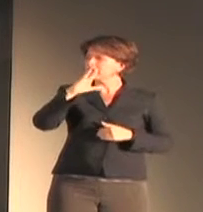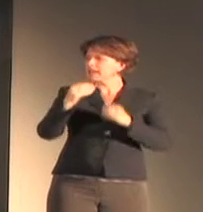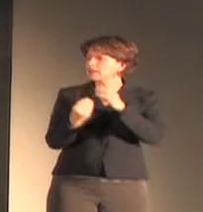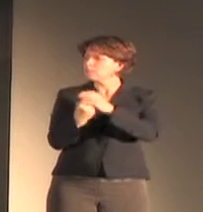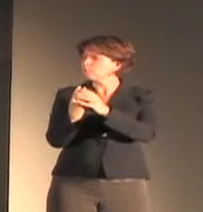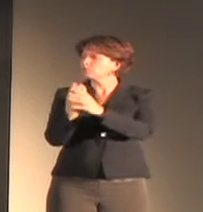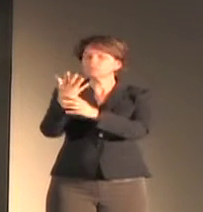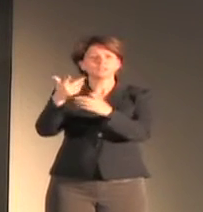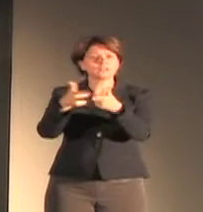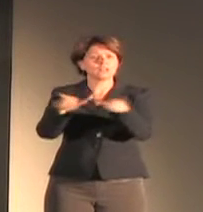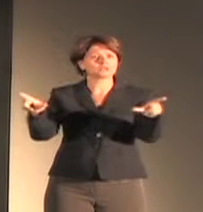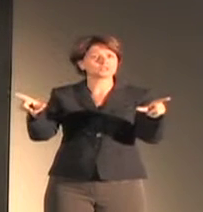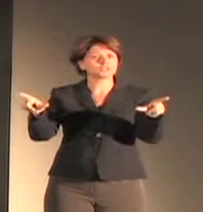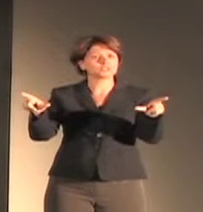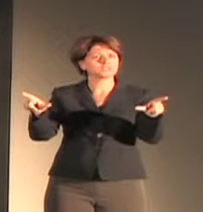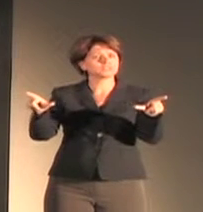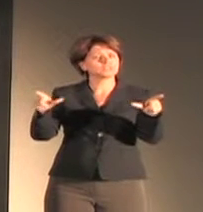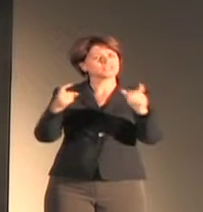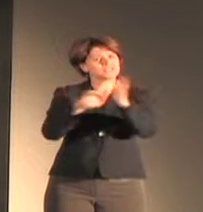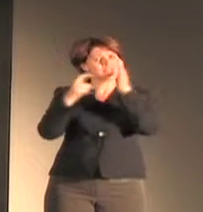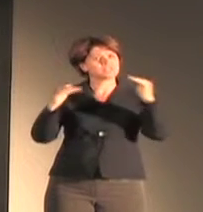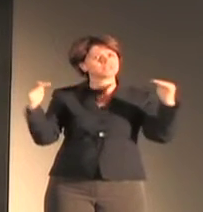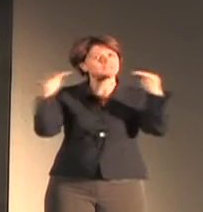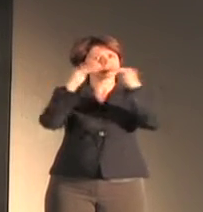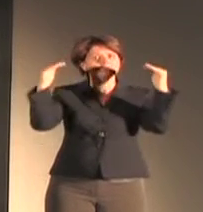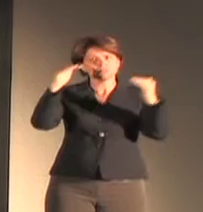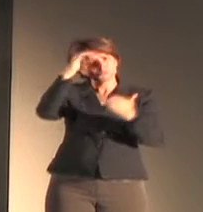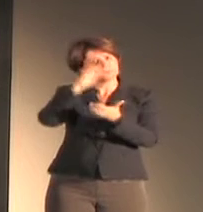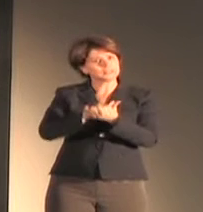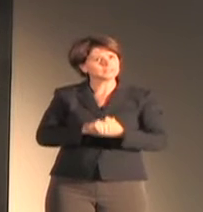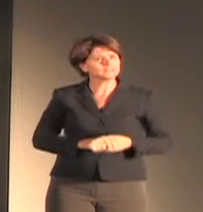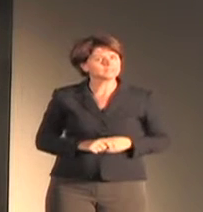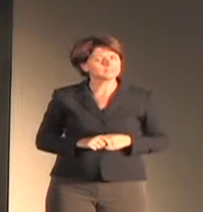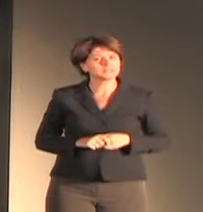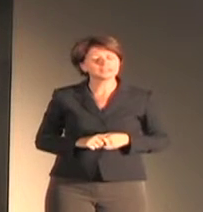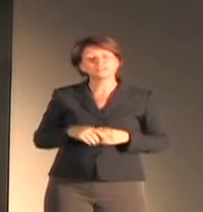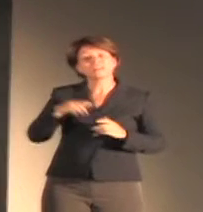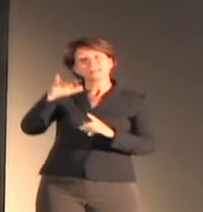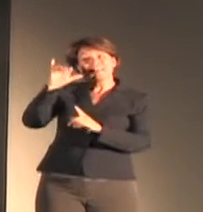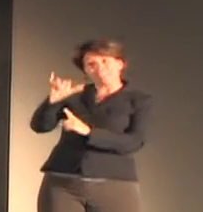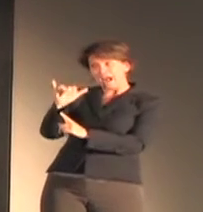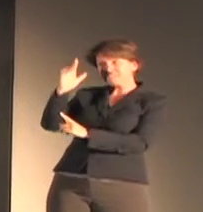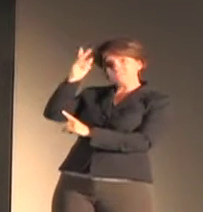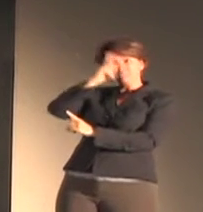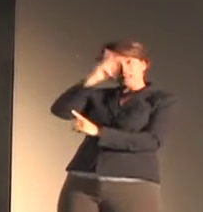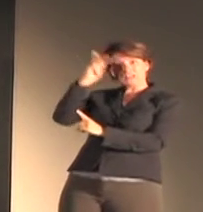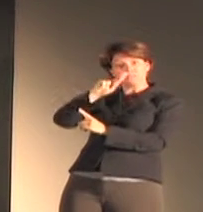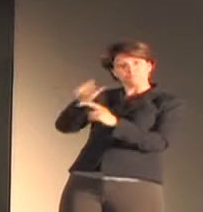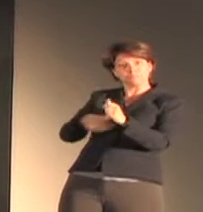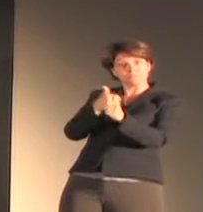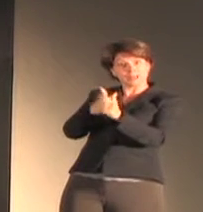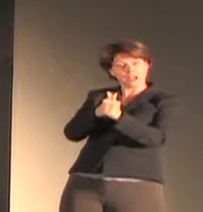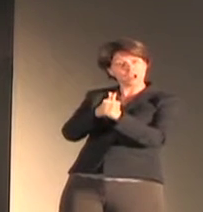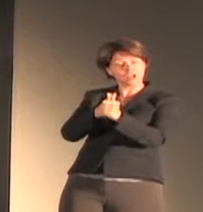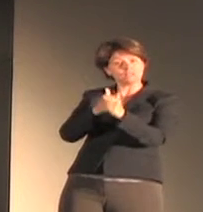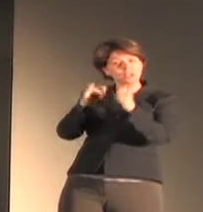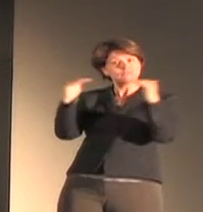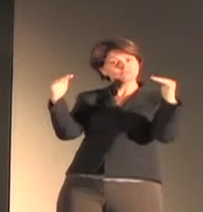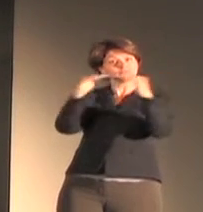This same philosophical foundation assumes the legitimacy of all